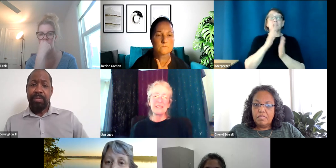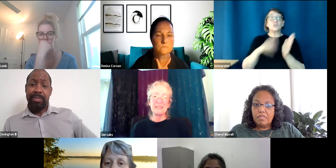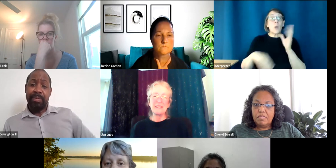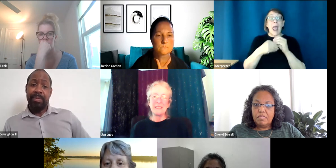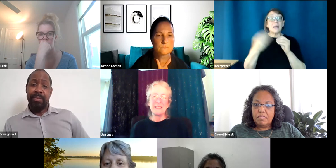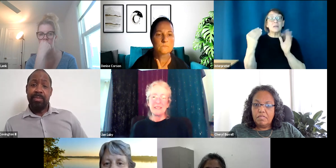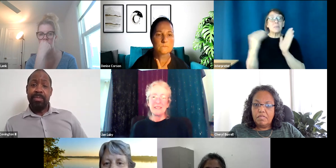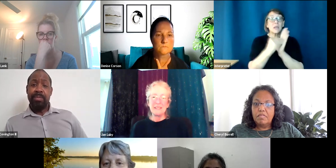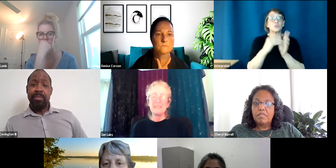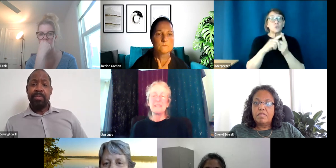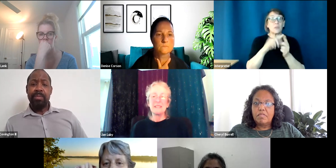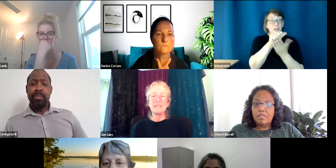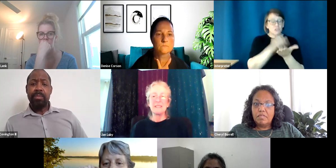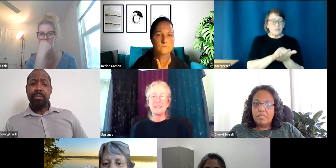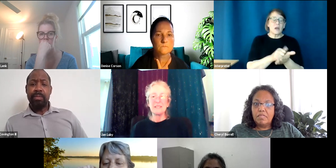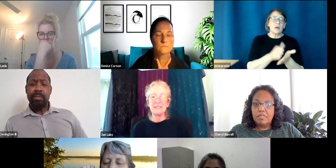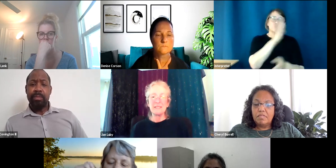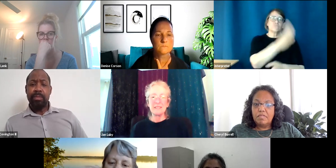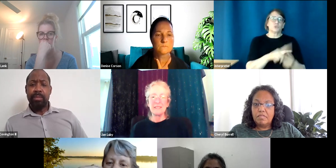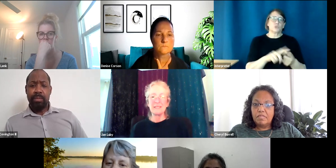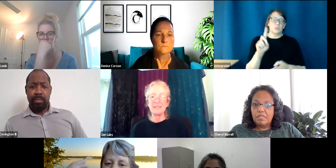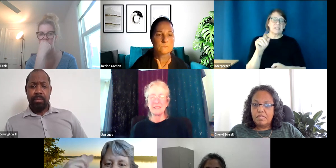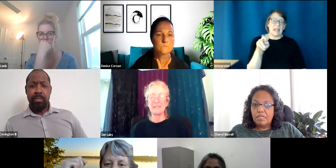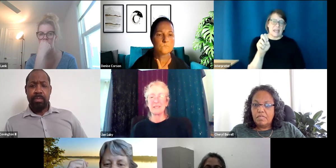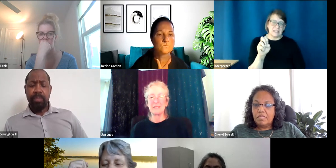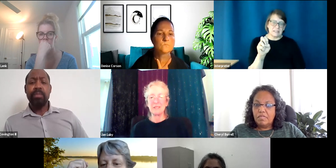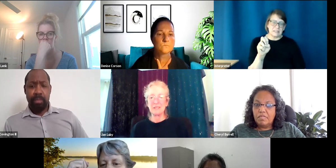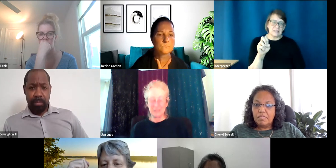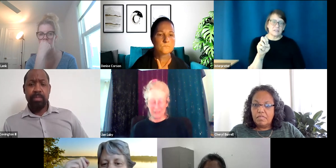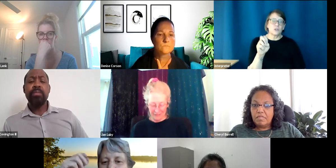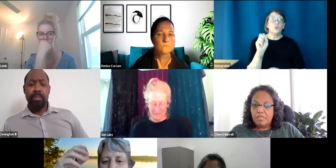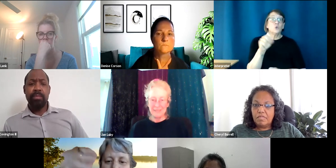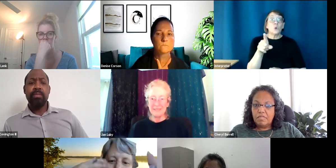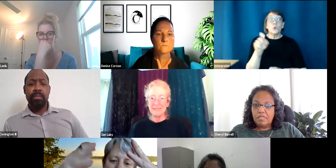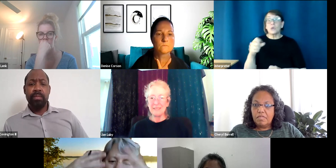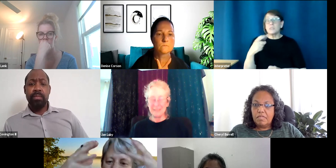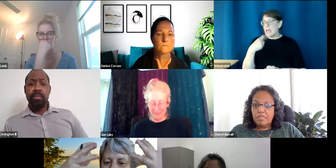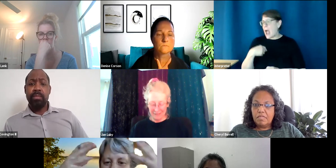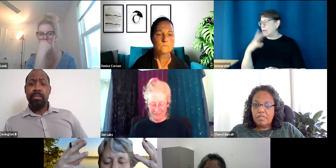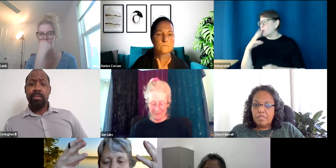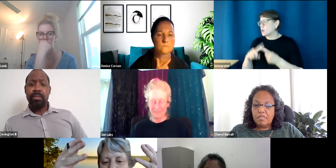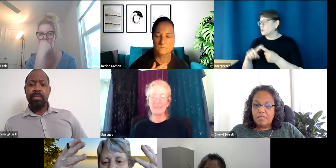to Denise, you know, say, I've been in discussion with Ernest a little bit about X, Y, or Z.